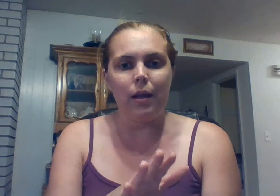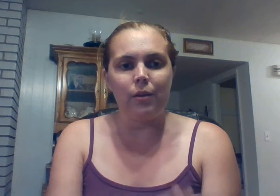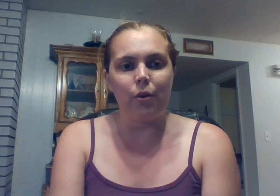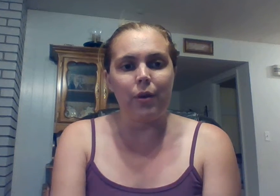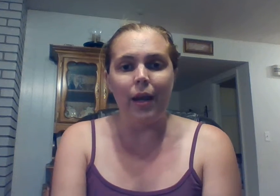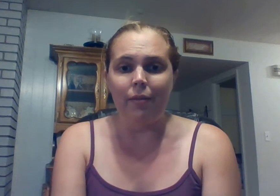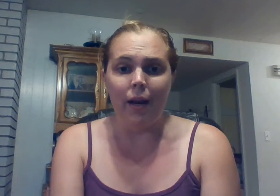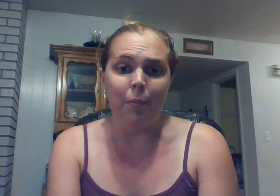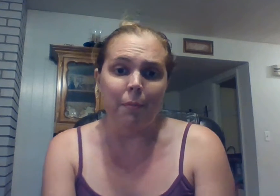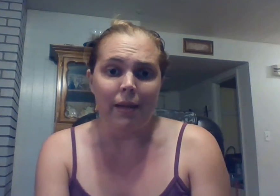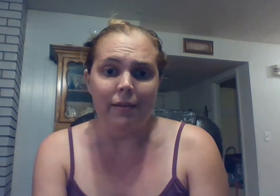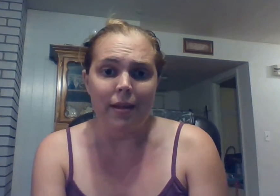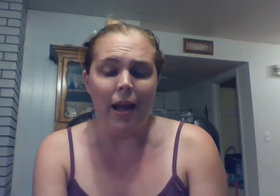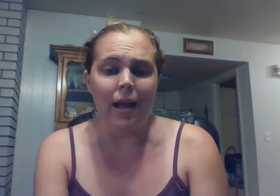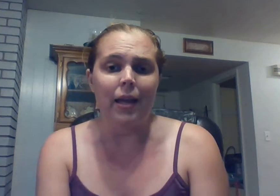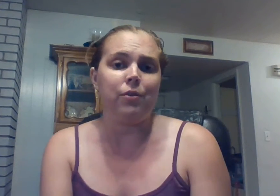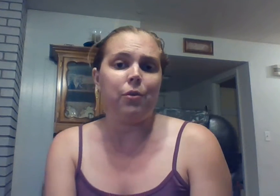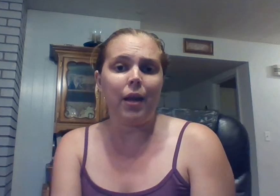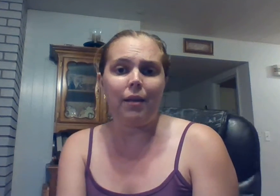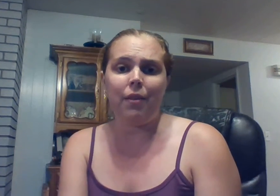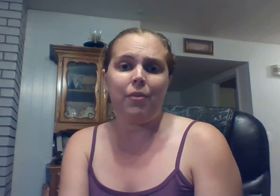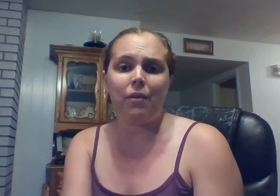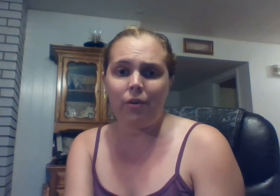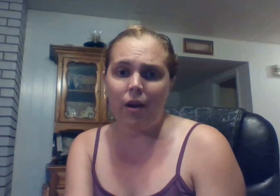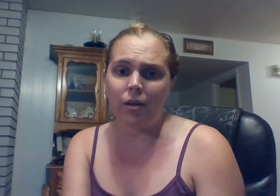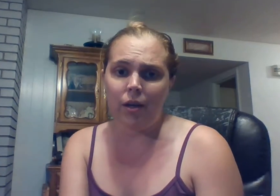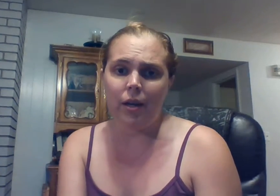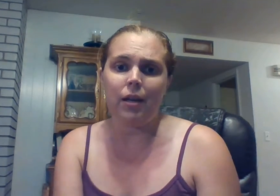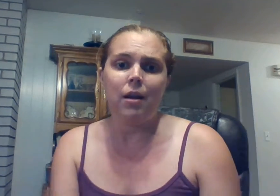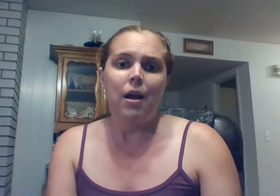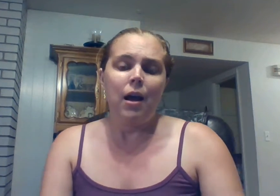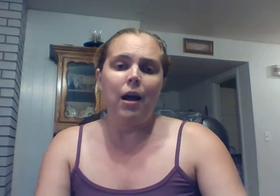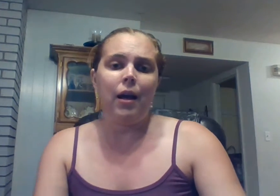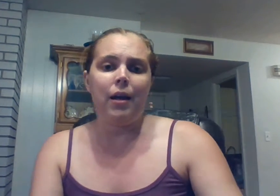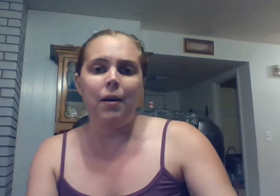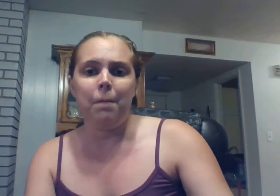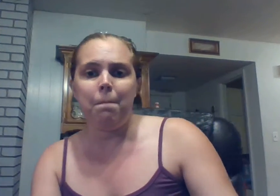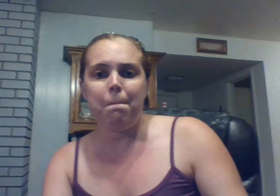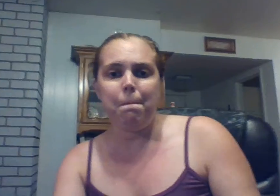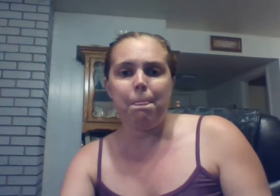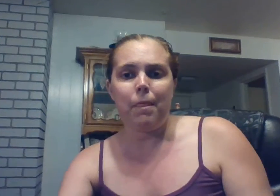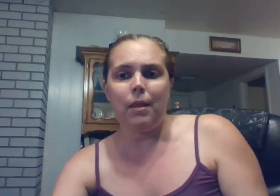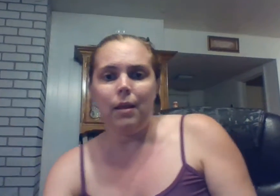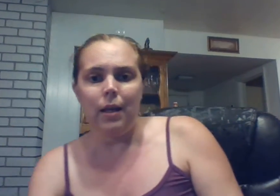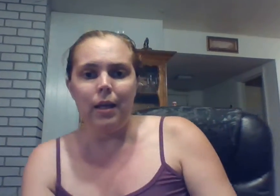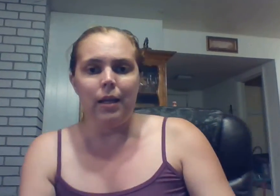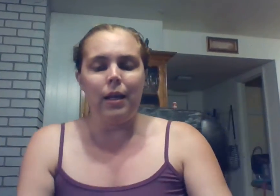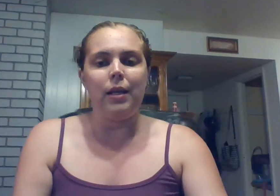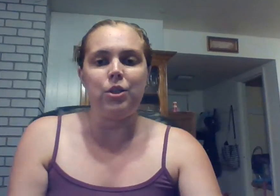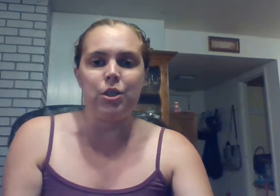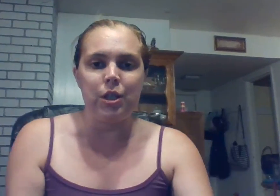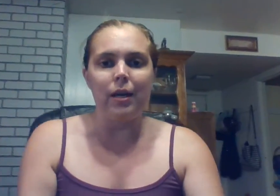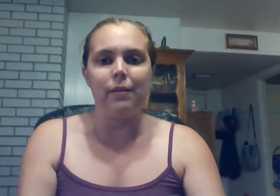it's okay that i'm a mess today it's okay that things are not good i am it it's just